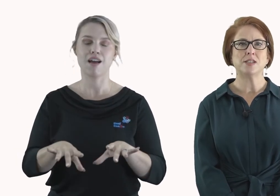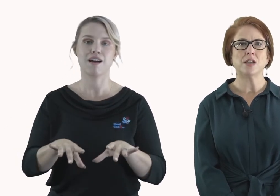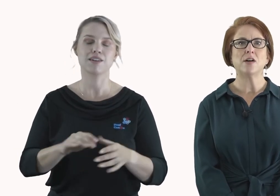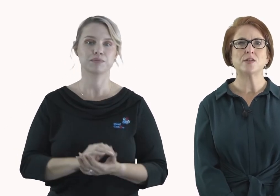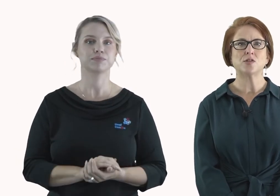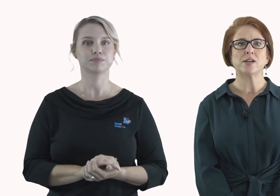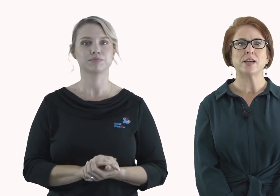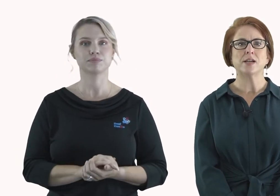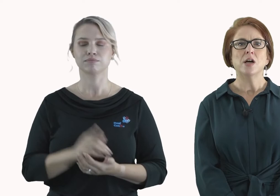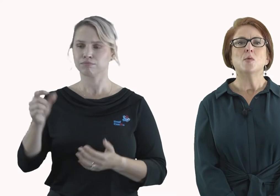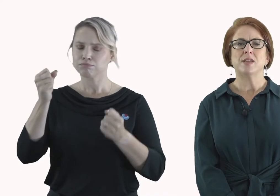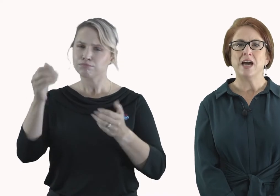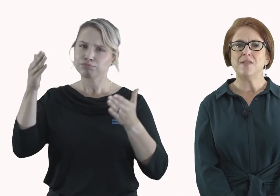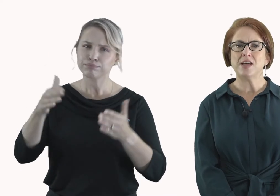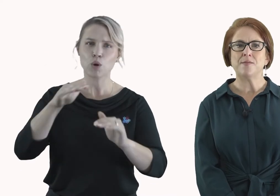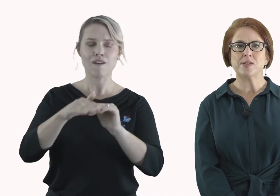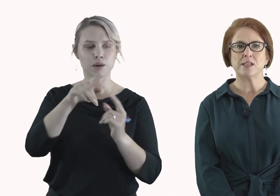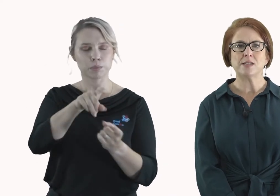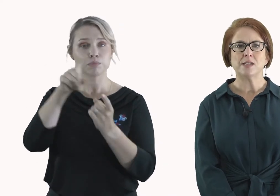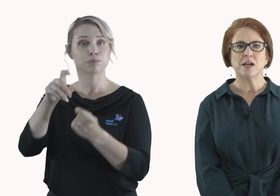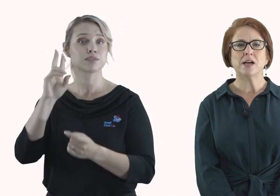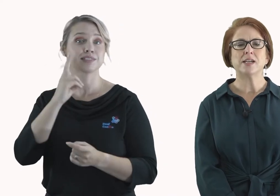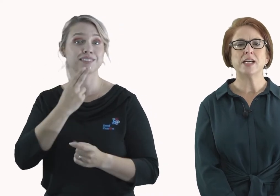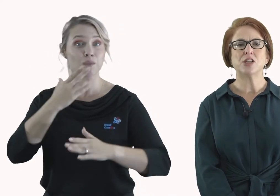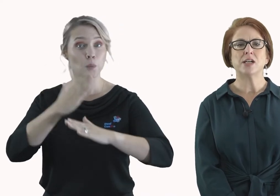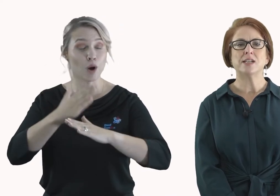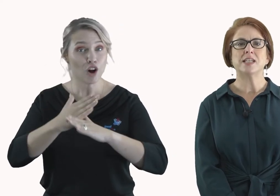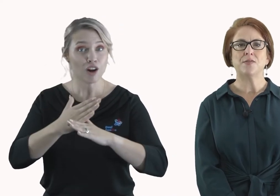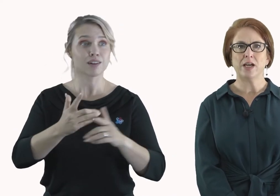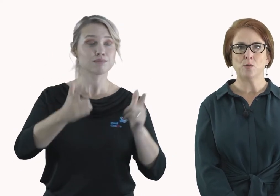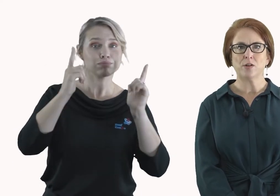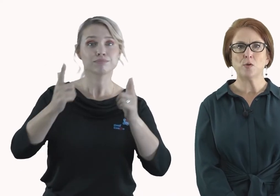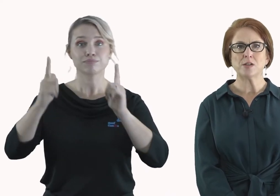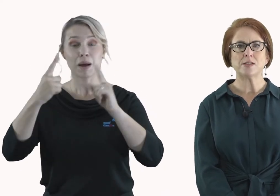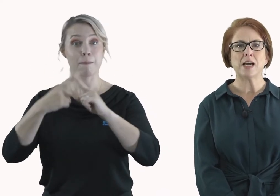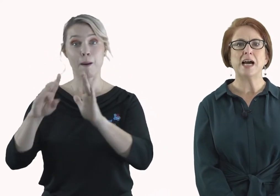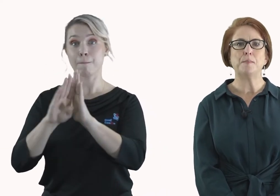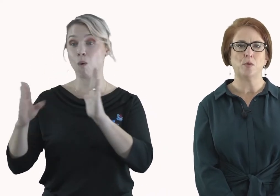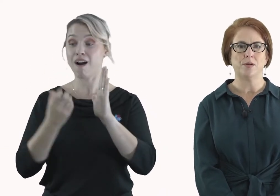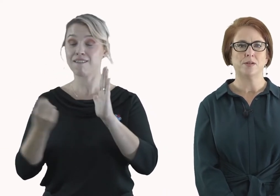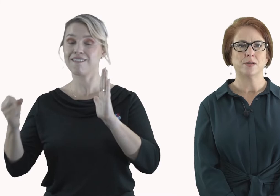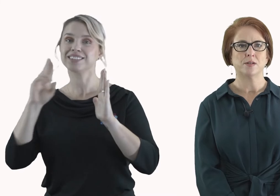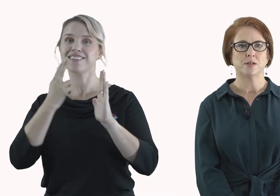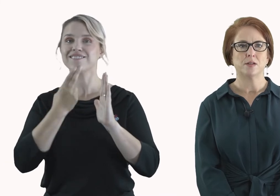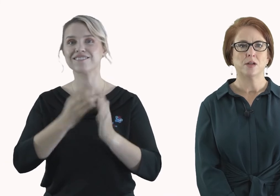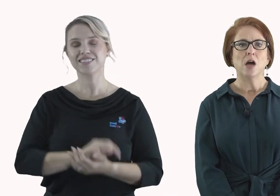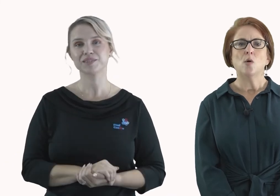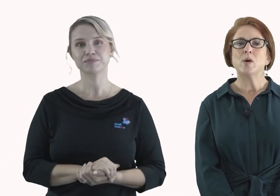of Australia, with a heavy emphasis on engaging a Deaf-led workforce and board. We